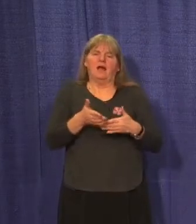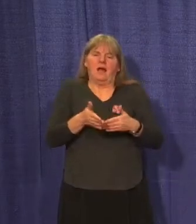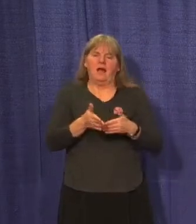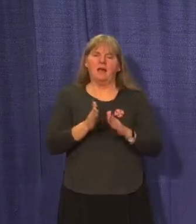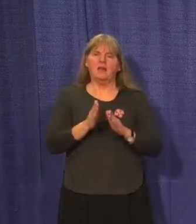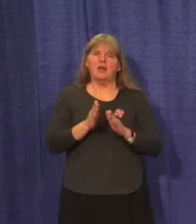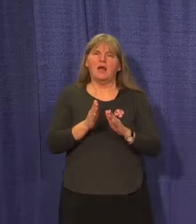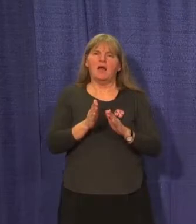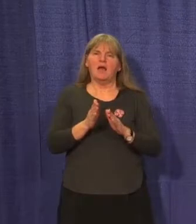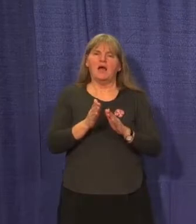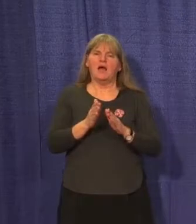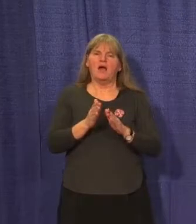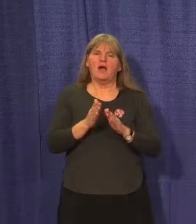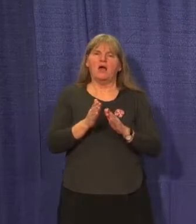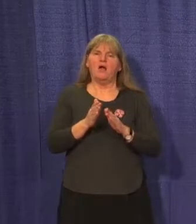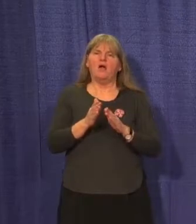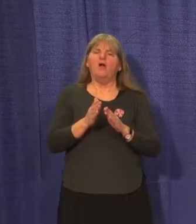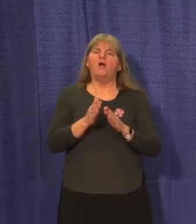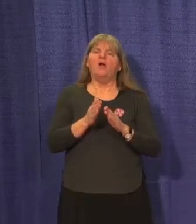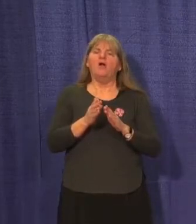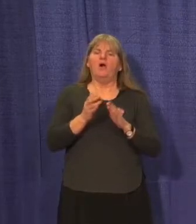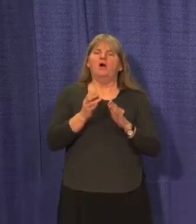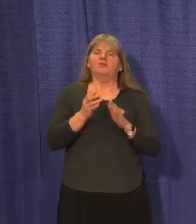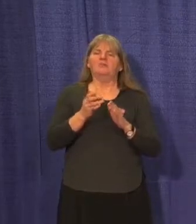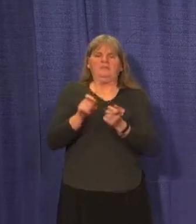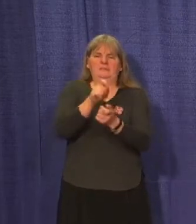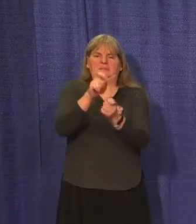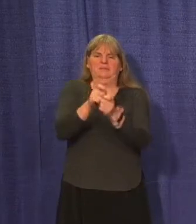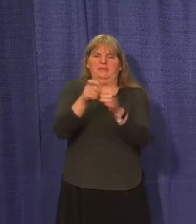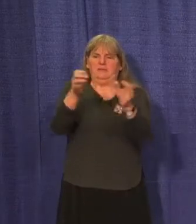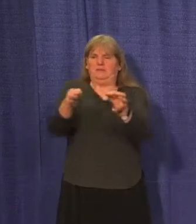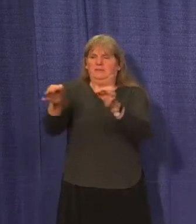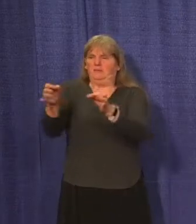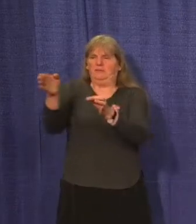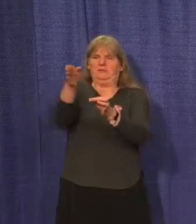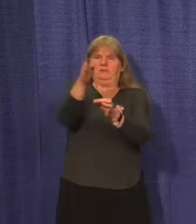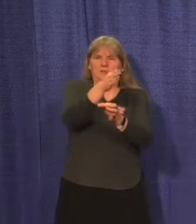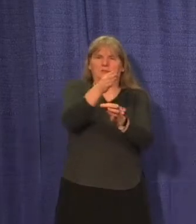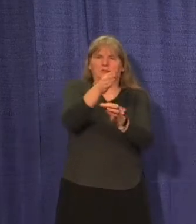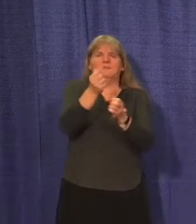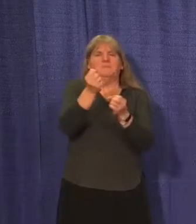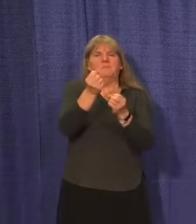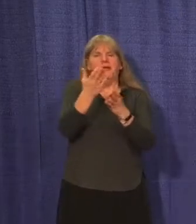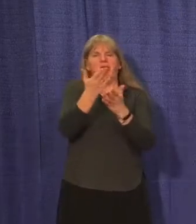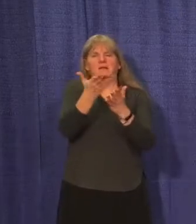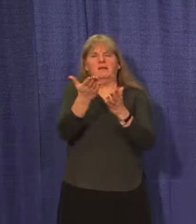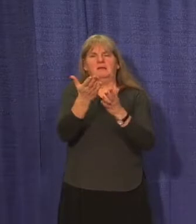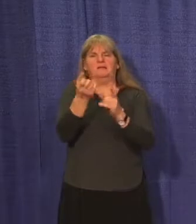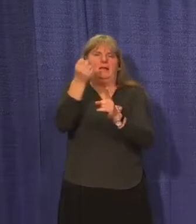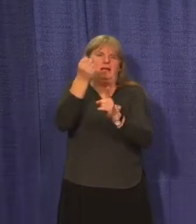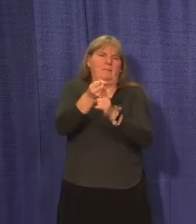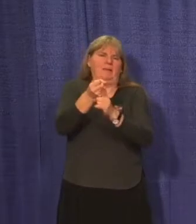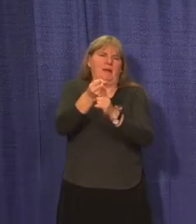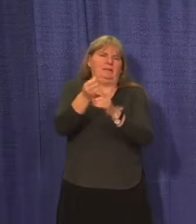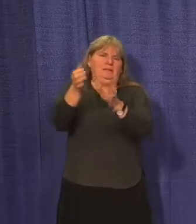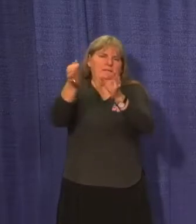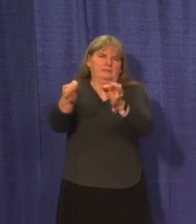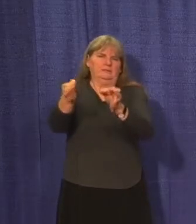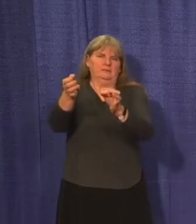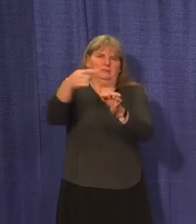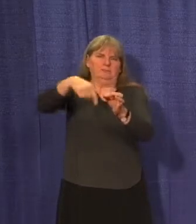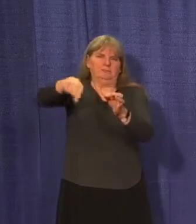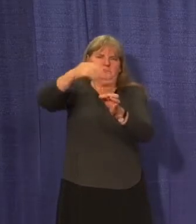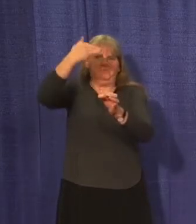individual decisions because they're made based on so many circumstances and so